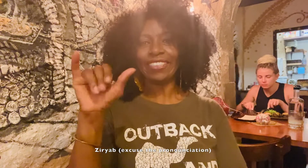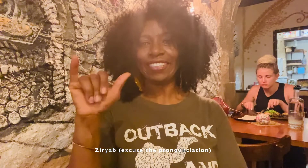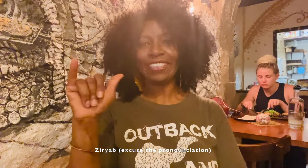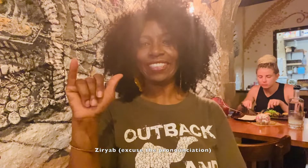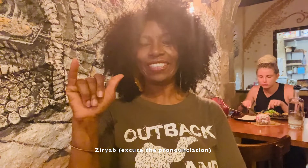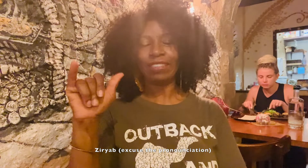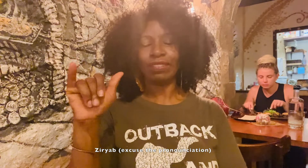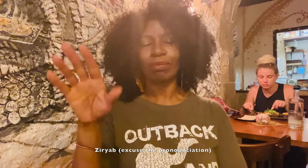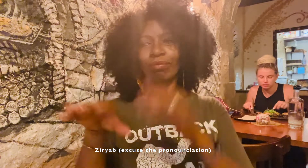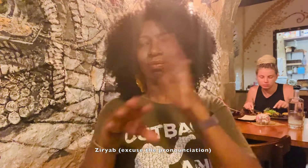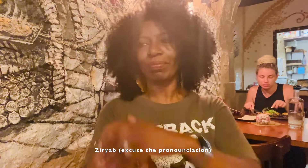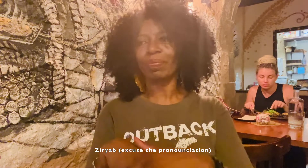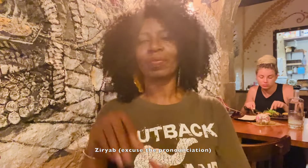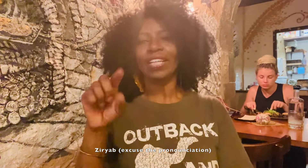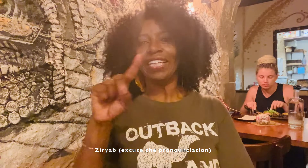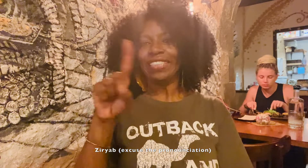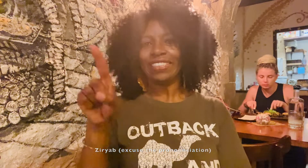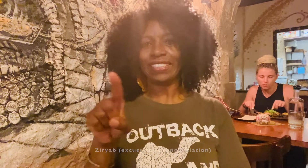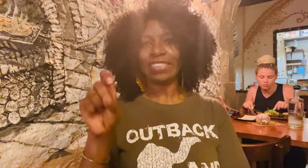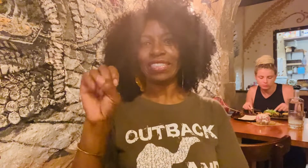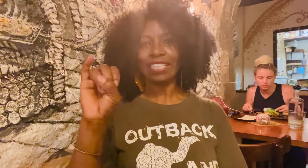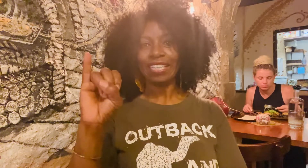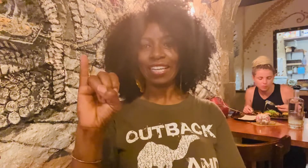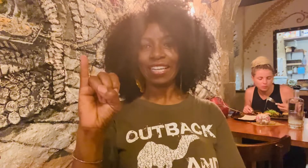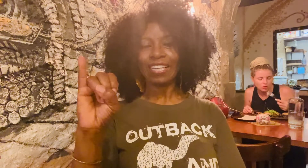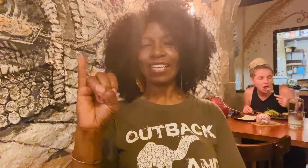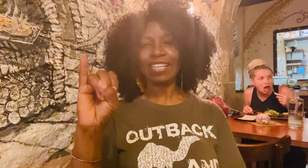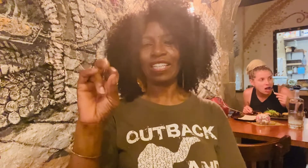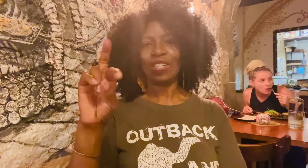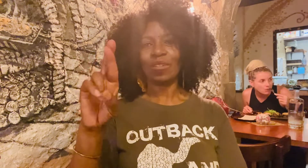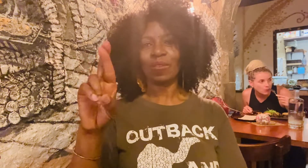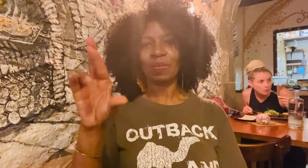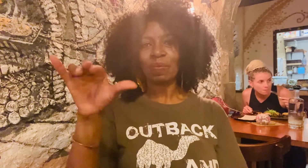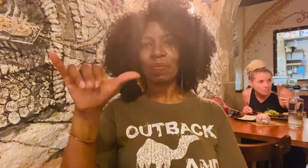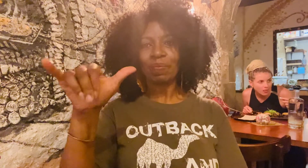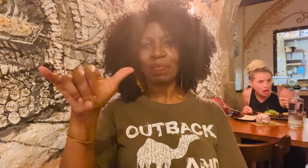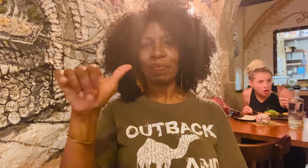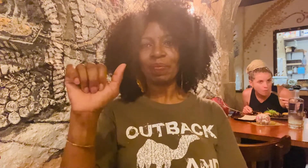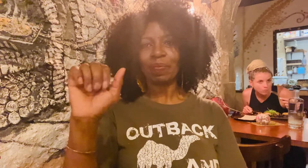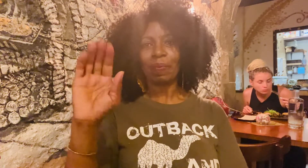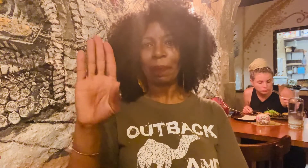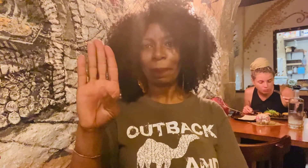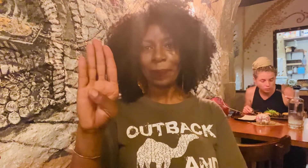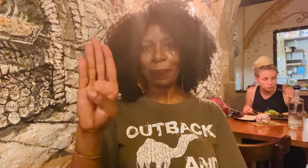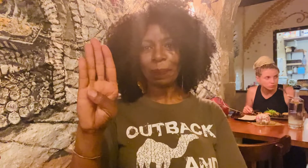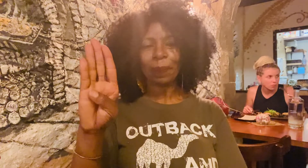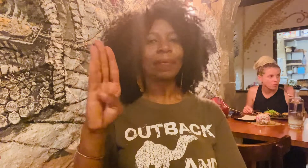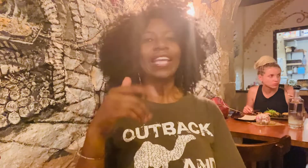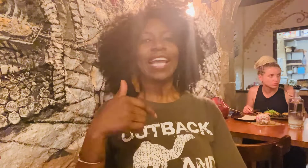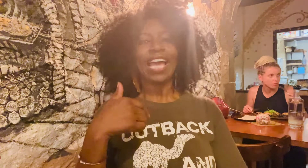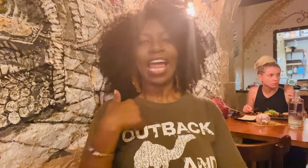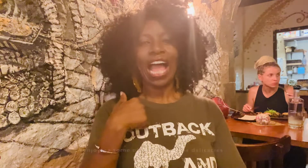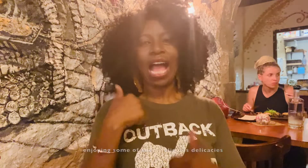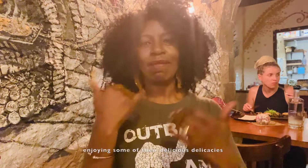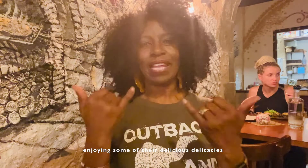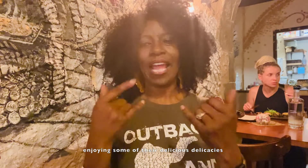Zuriab. Excuse my spelling. Zuriab. Enjoying